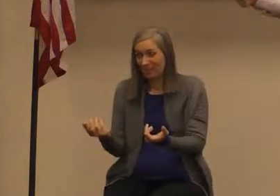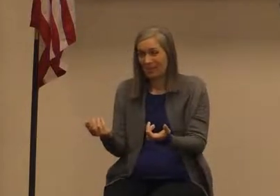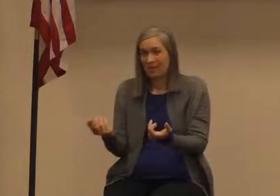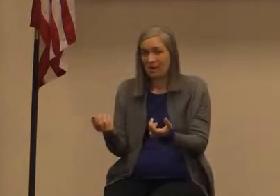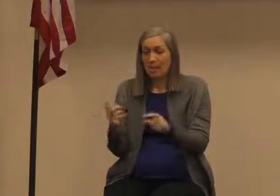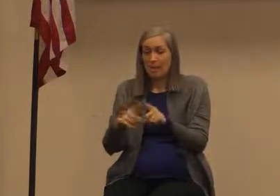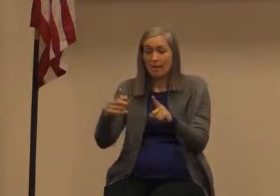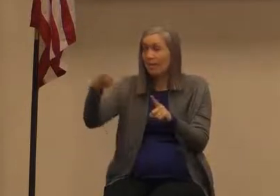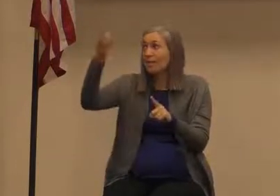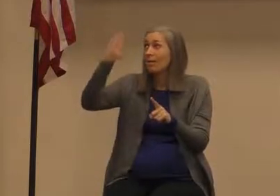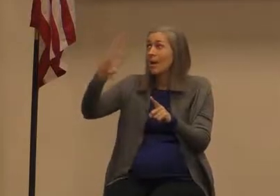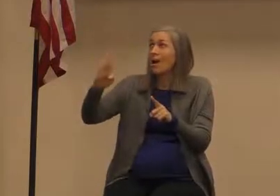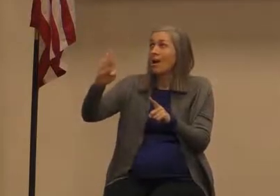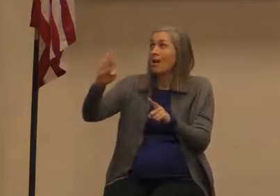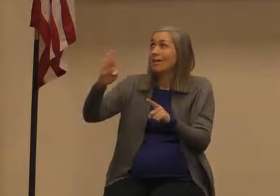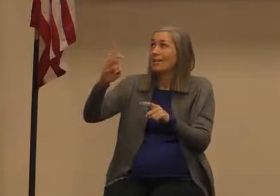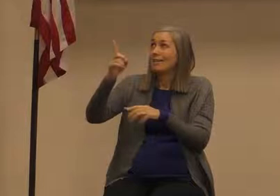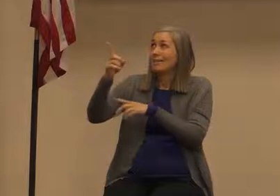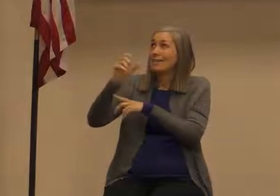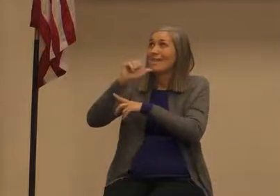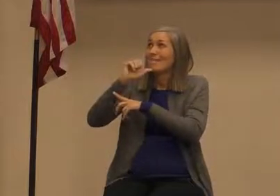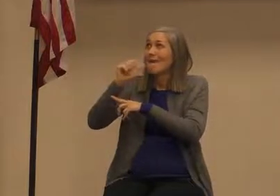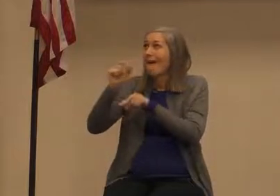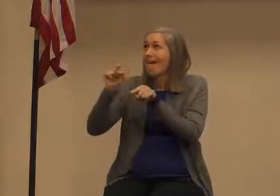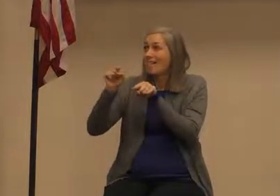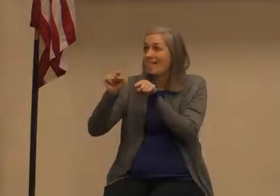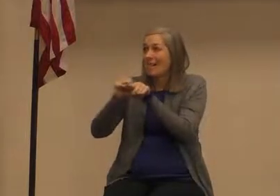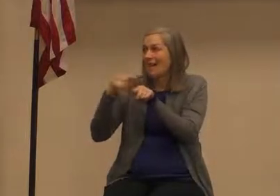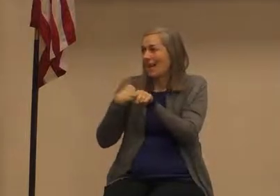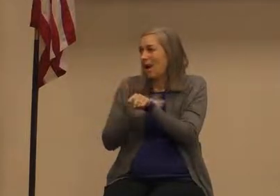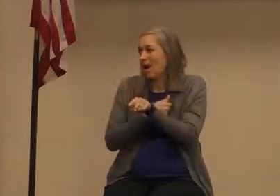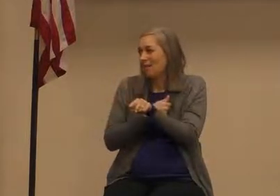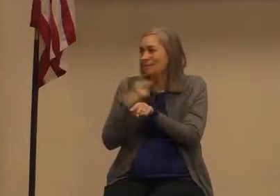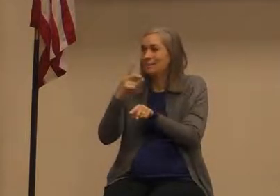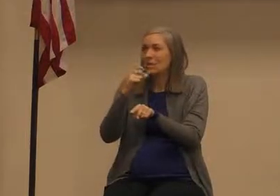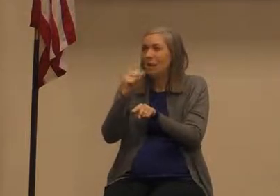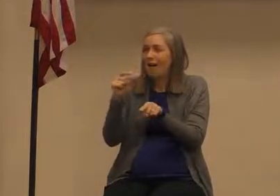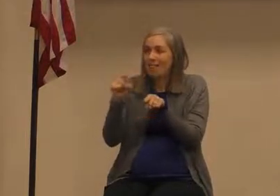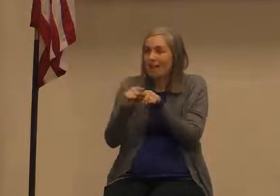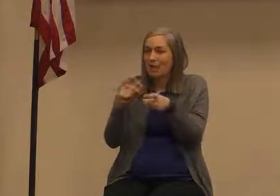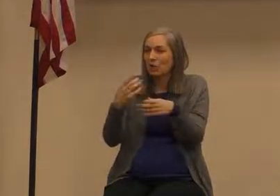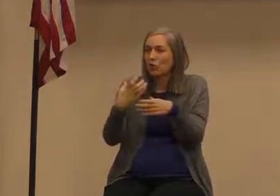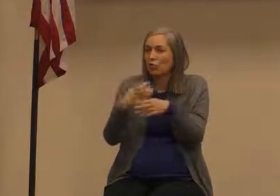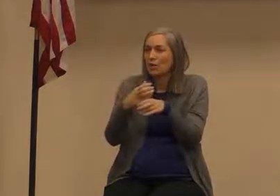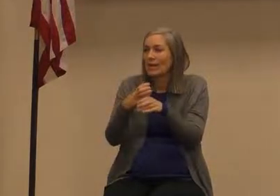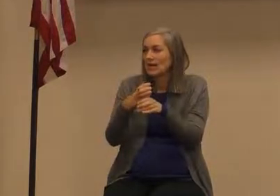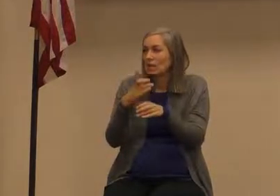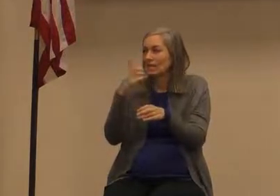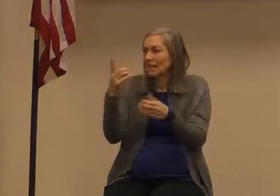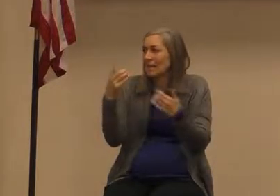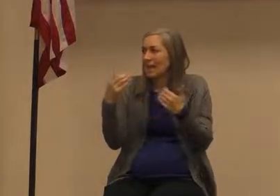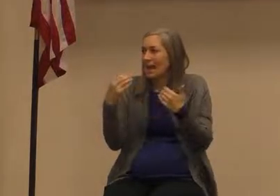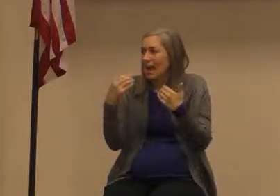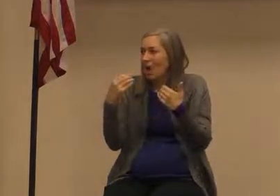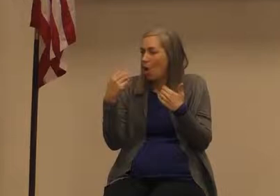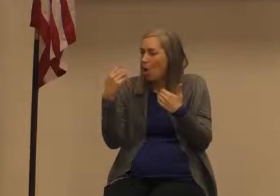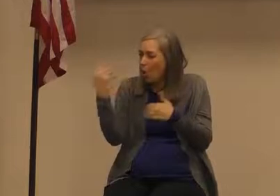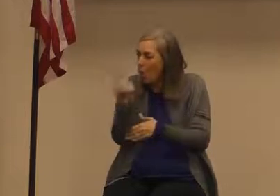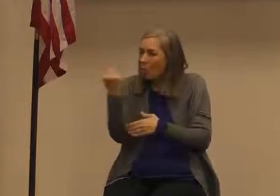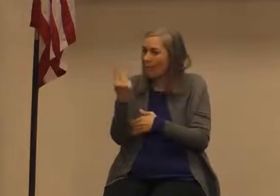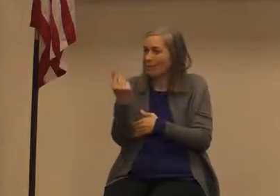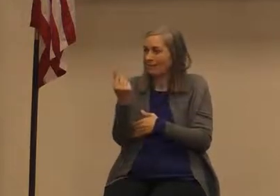but God is unlike us God is unlike all of the rest of creation in that he has always